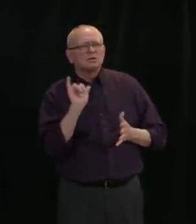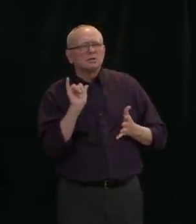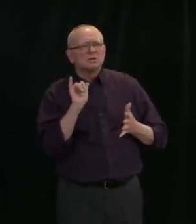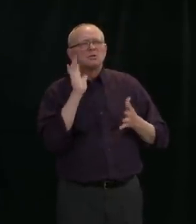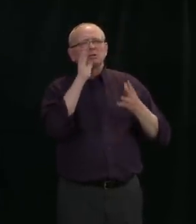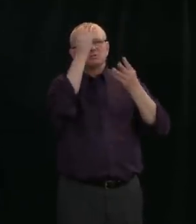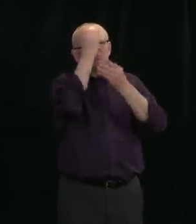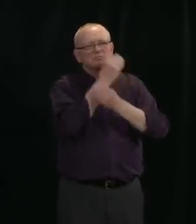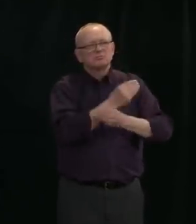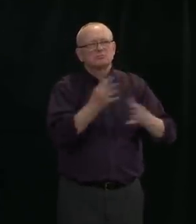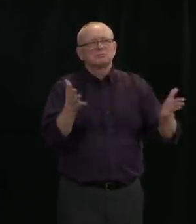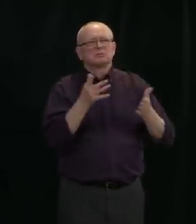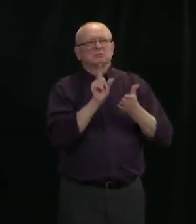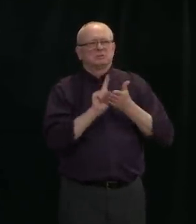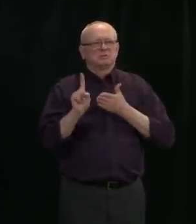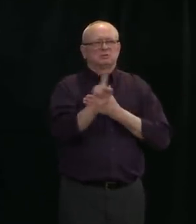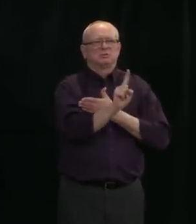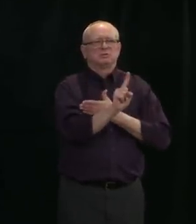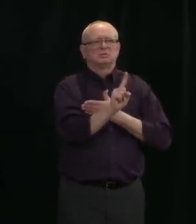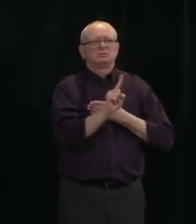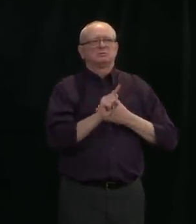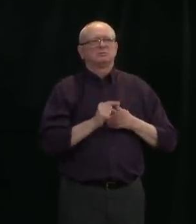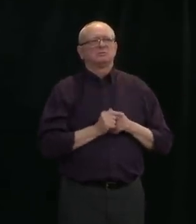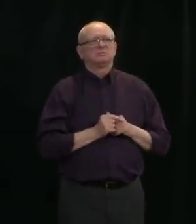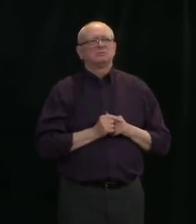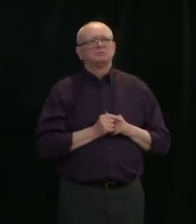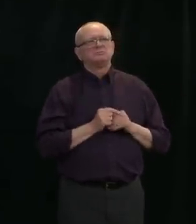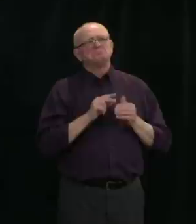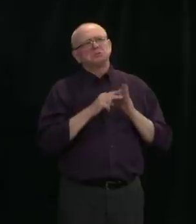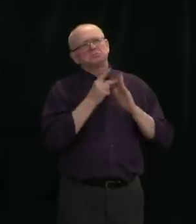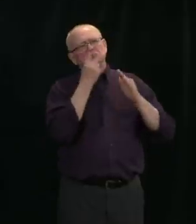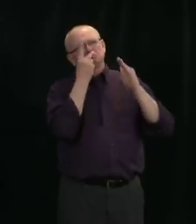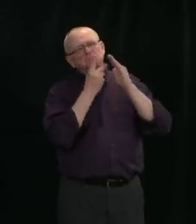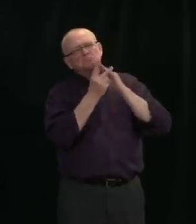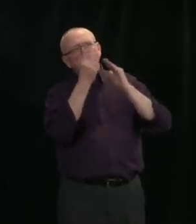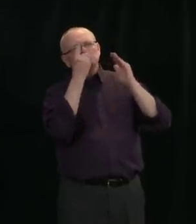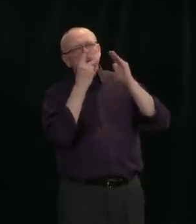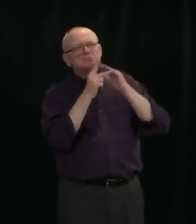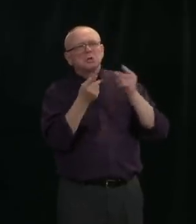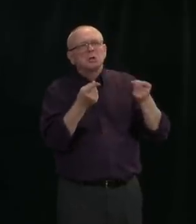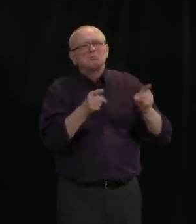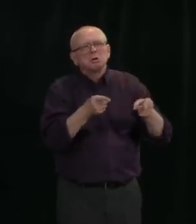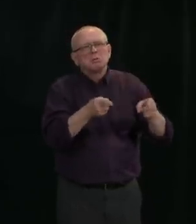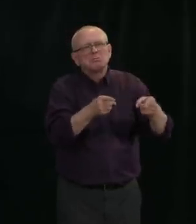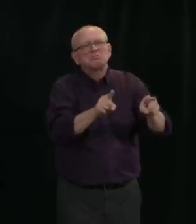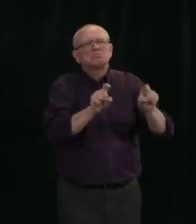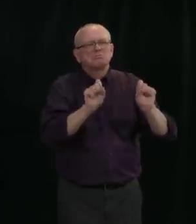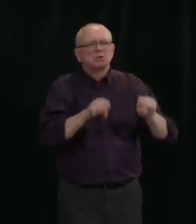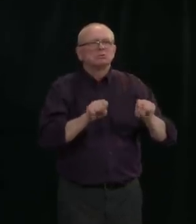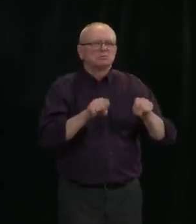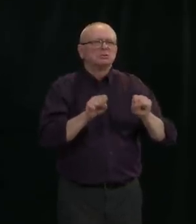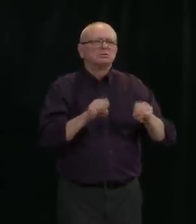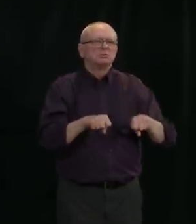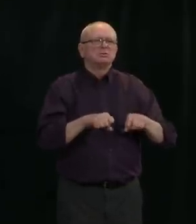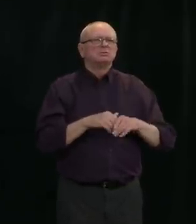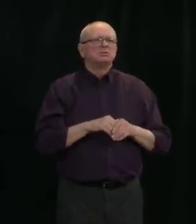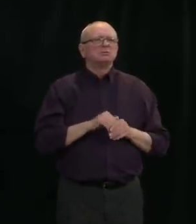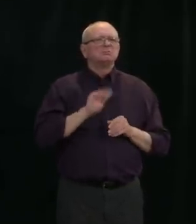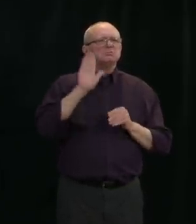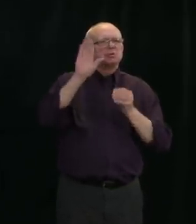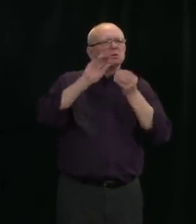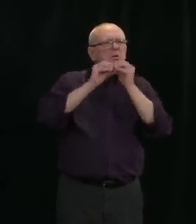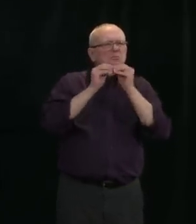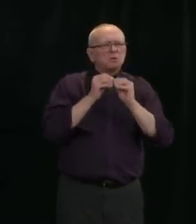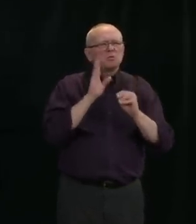week. I can assure Albertans today, however, that the modelling indicates that we have the healthcare